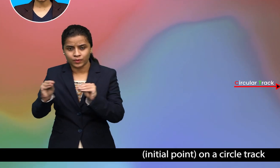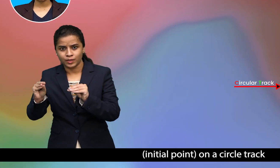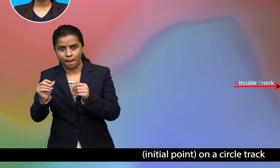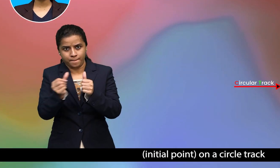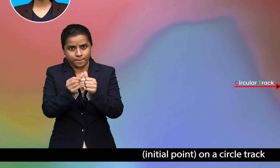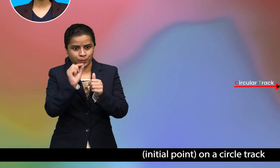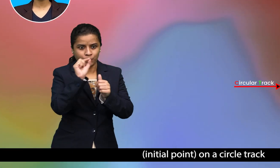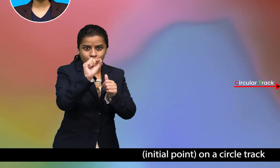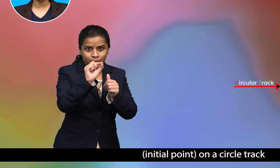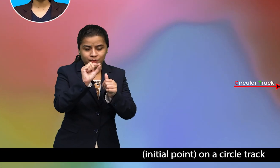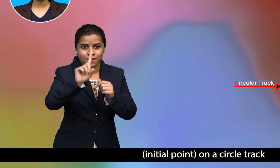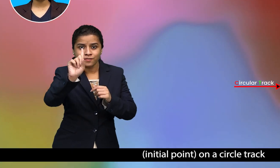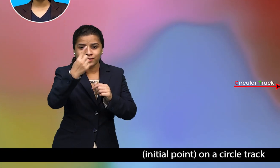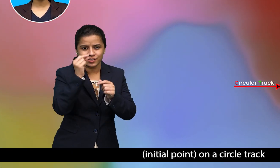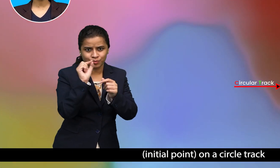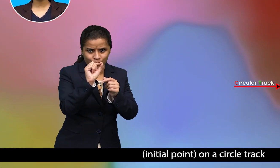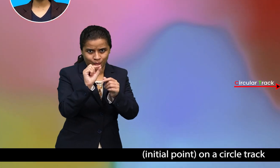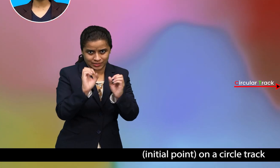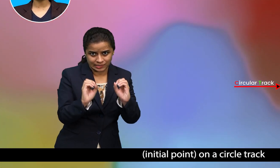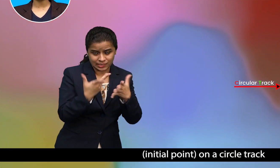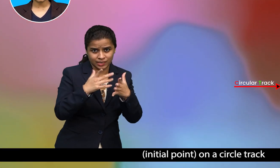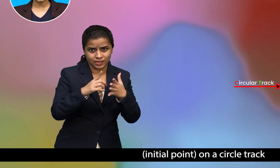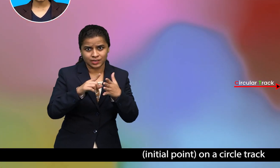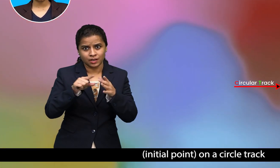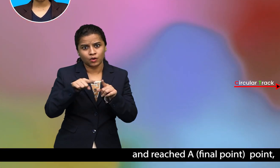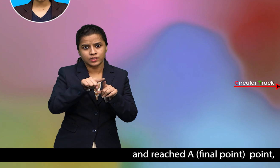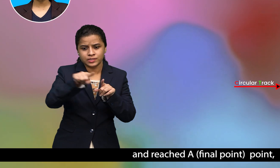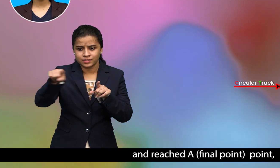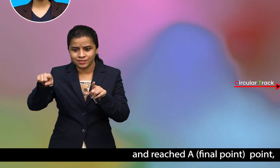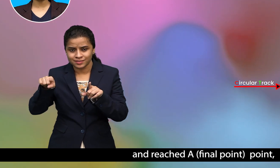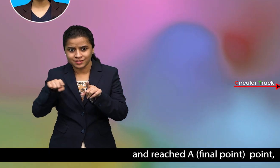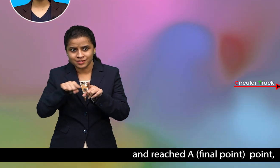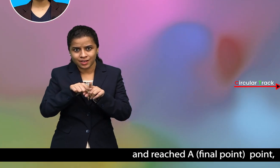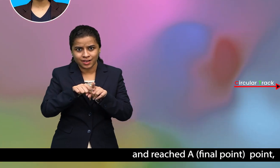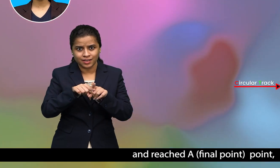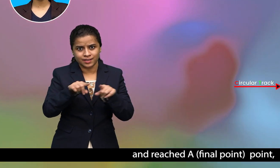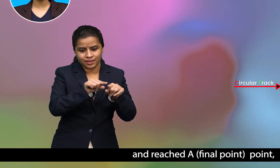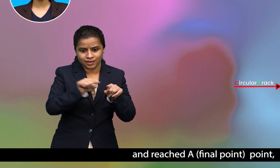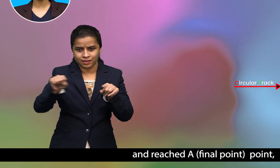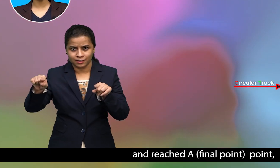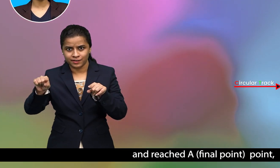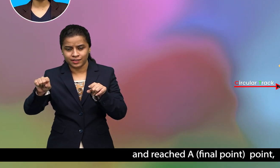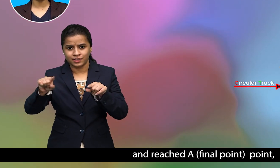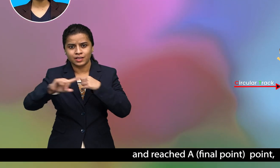initial point on a circle track and reached point a final point